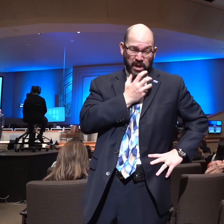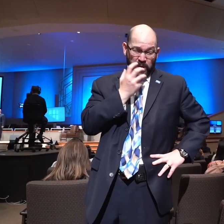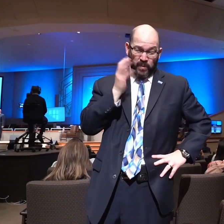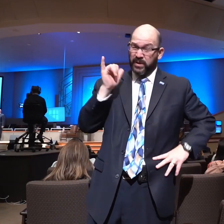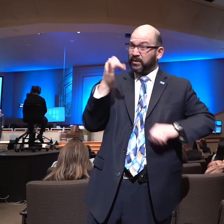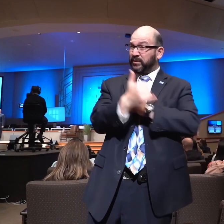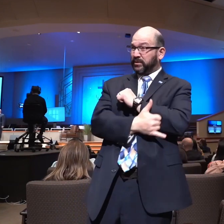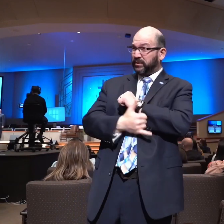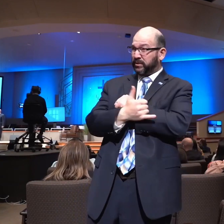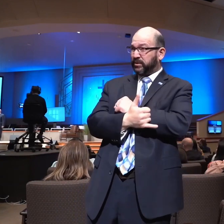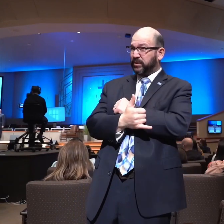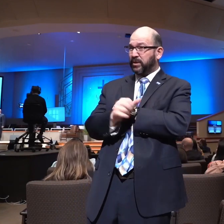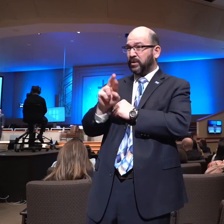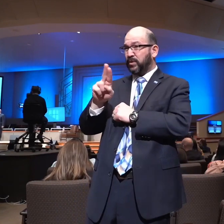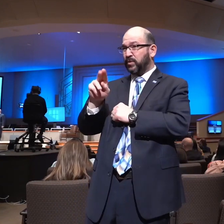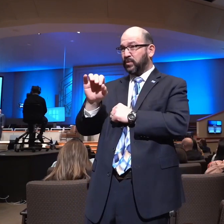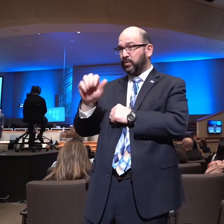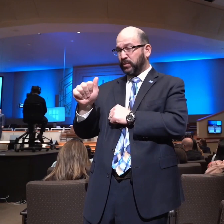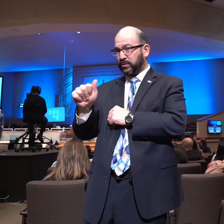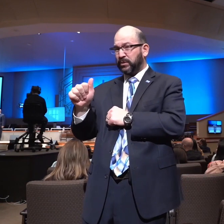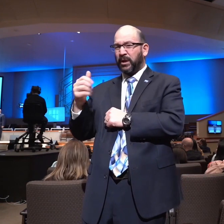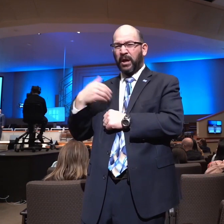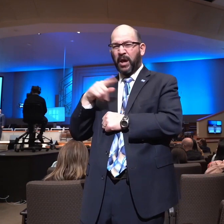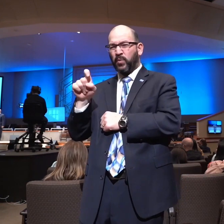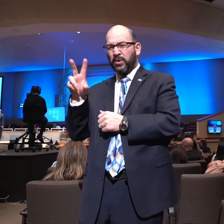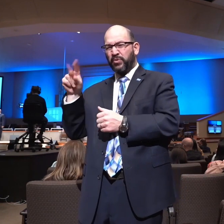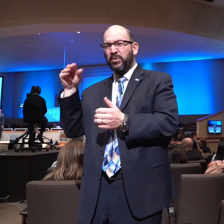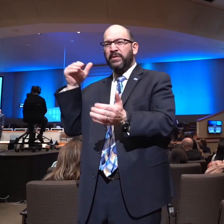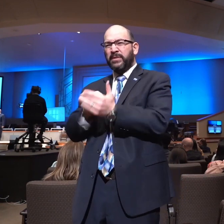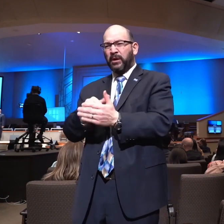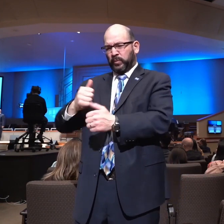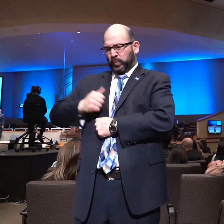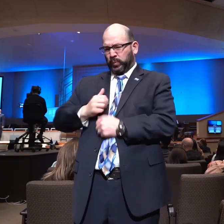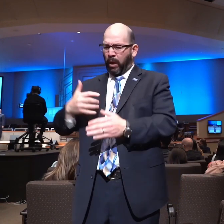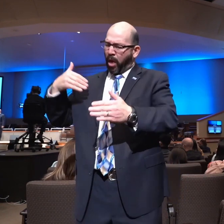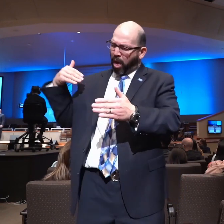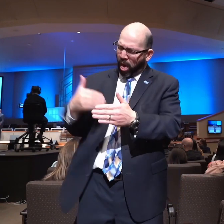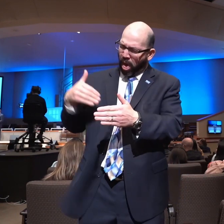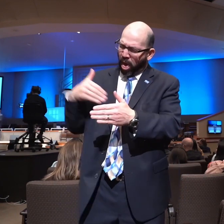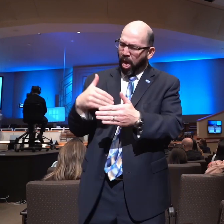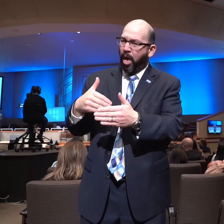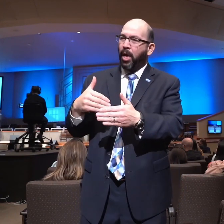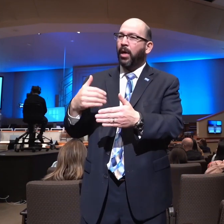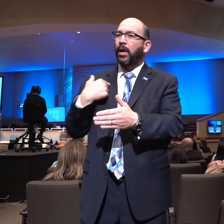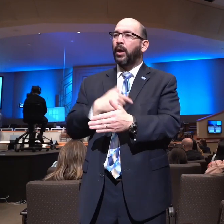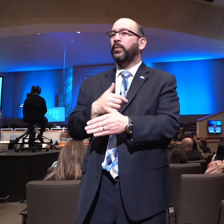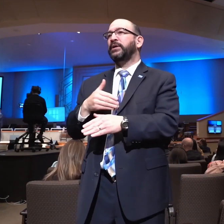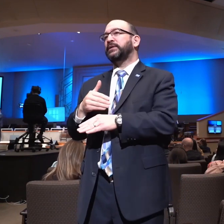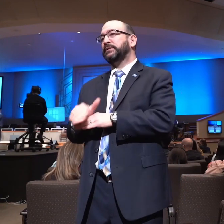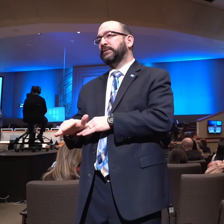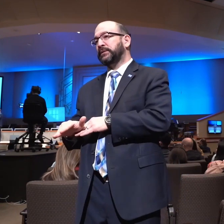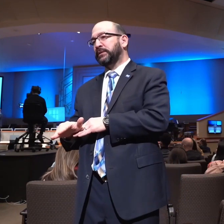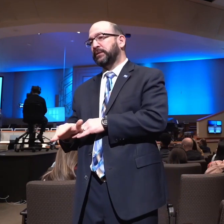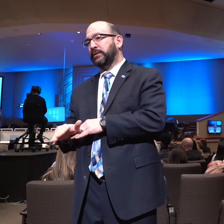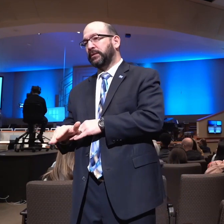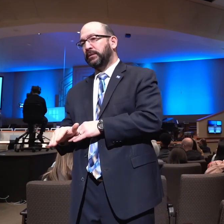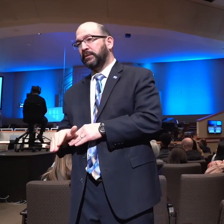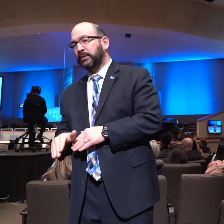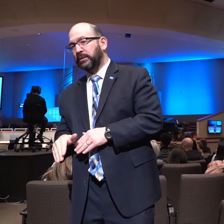Russia has 130,000 troops on the border and we're sending bullets and a few men.